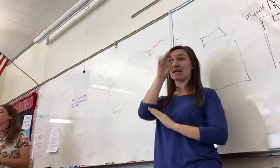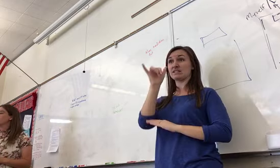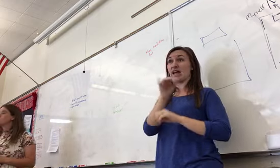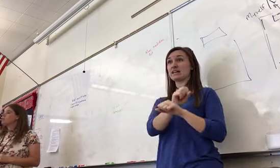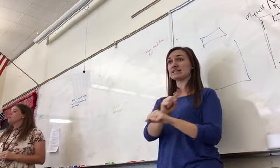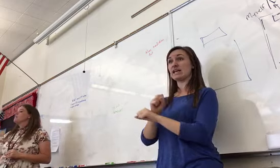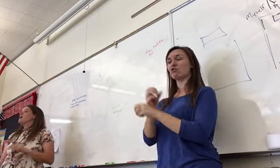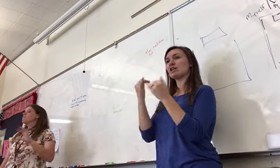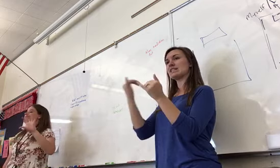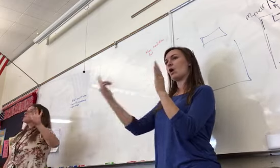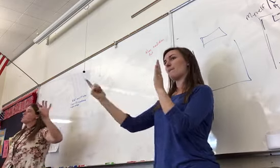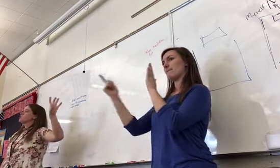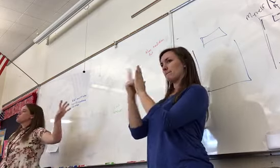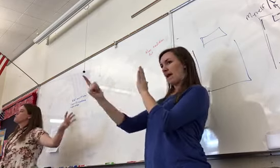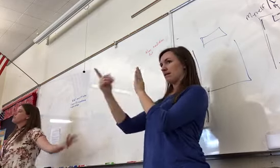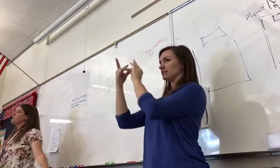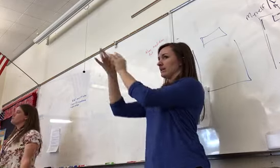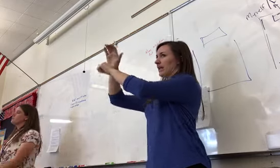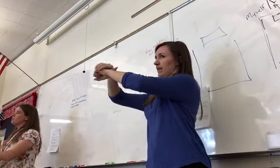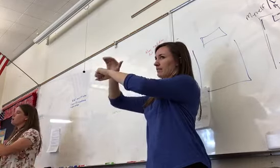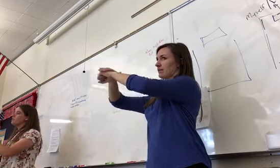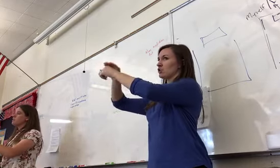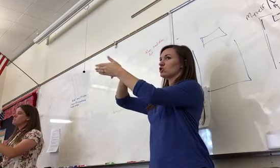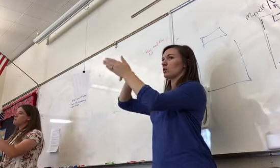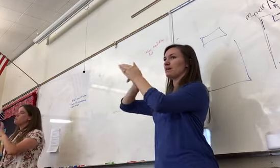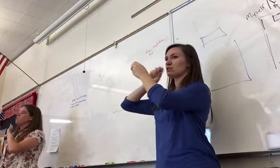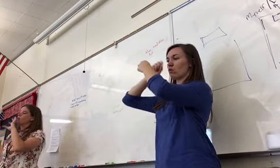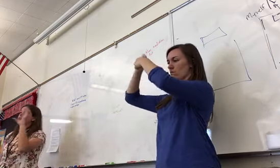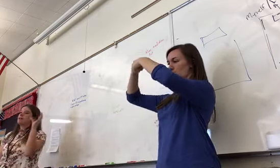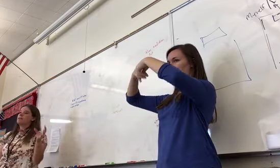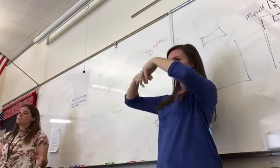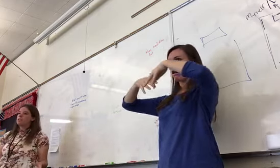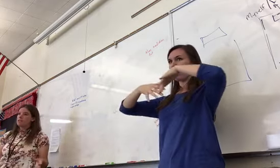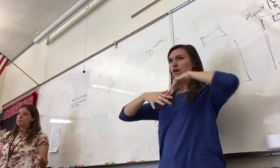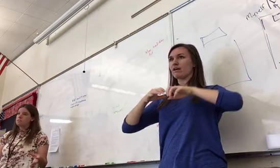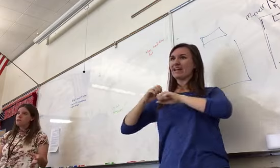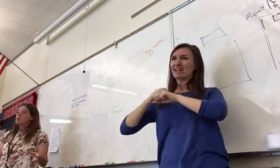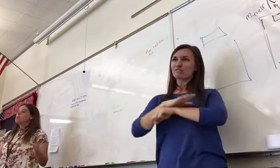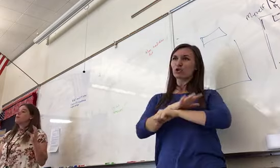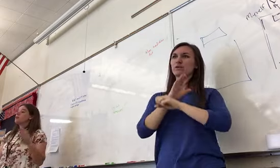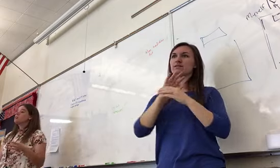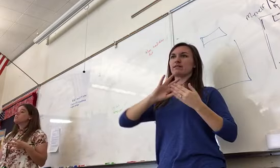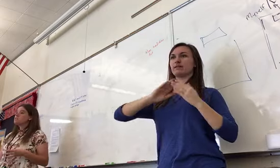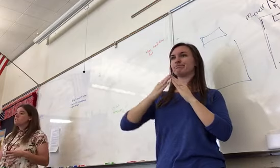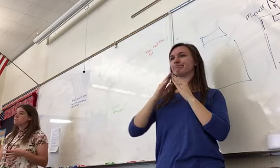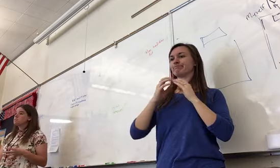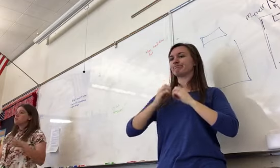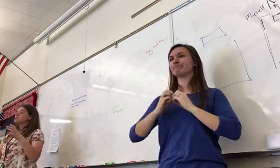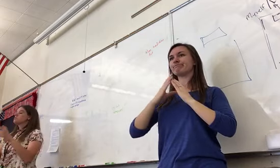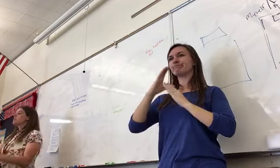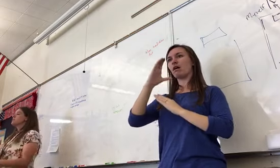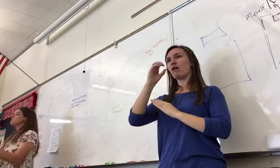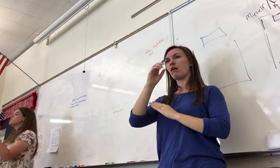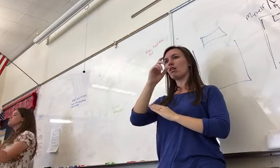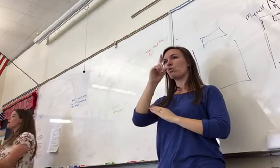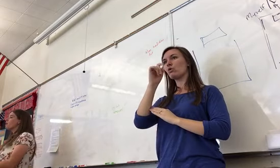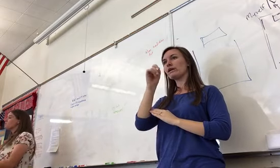banned, that means it's going to trickle down into the colonies and no longer have slaves. Because of this, slaves in the South